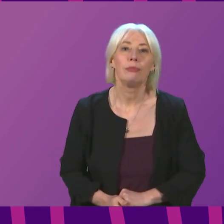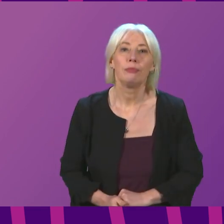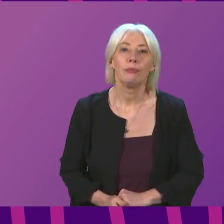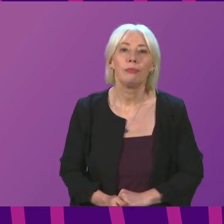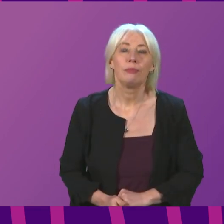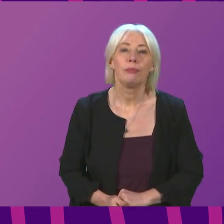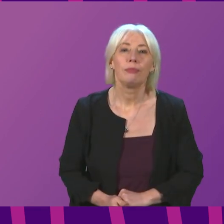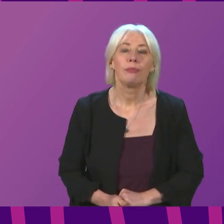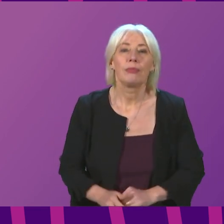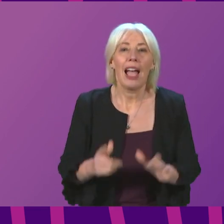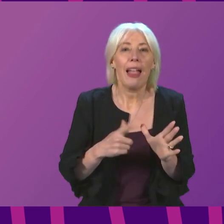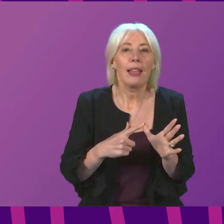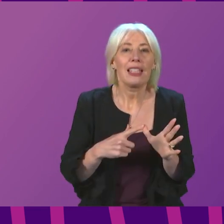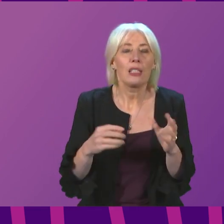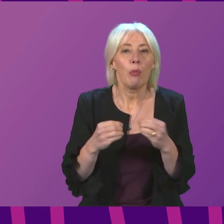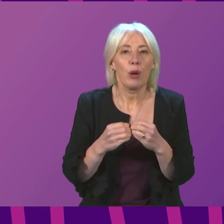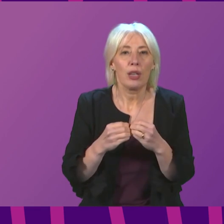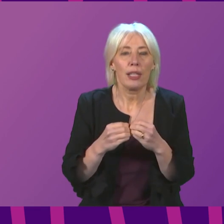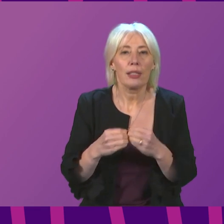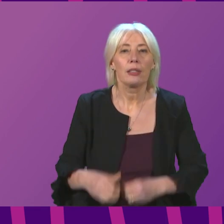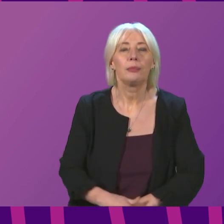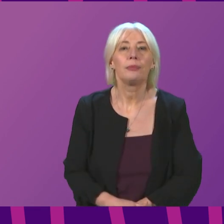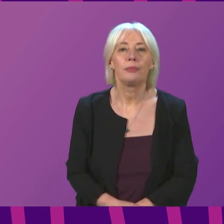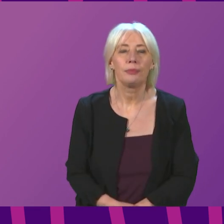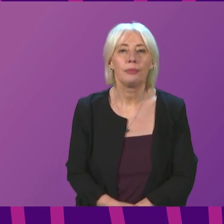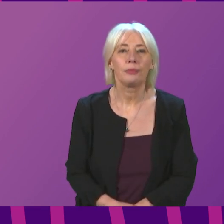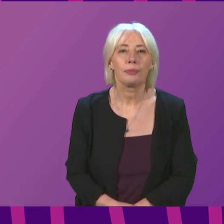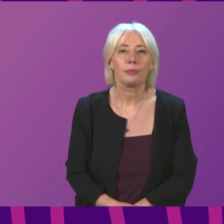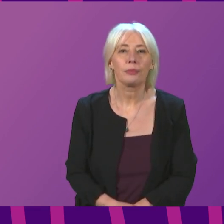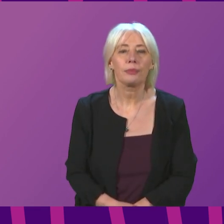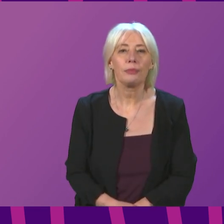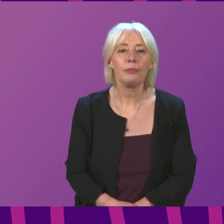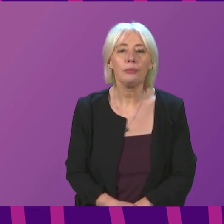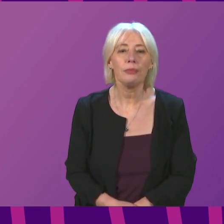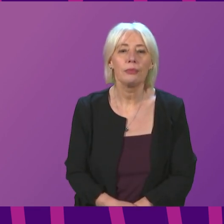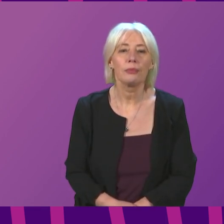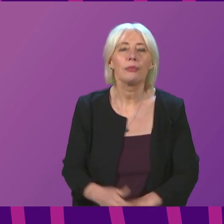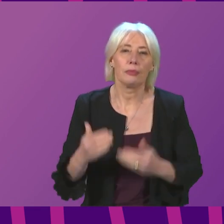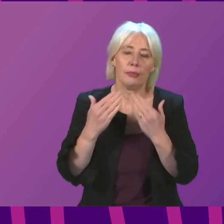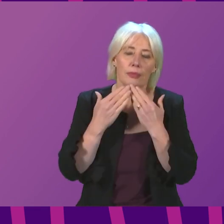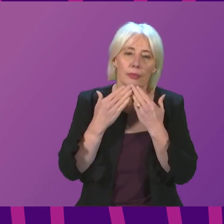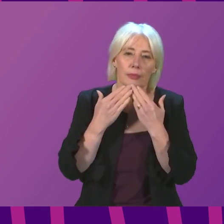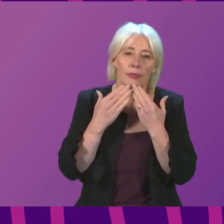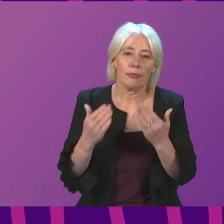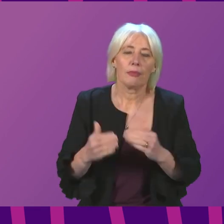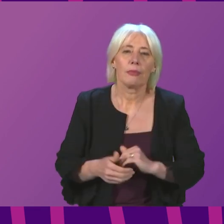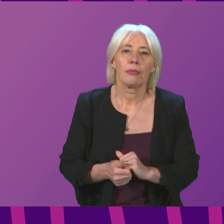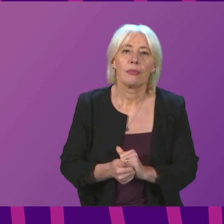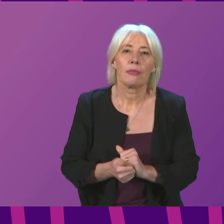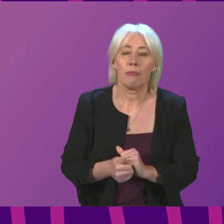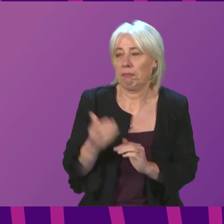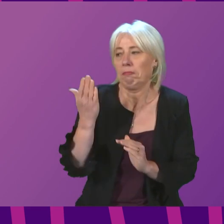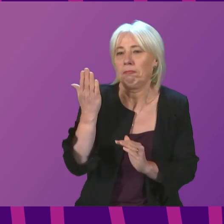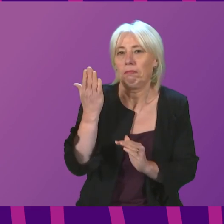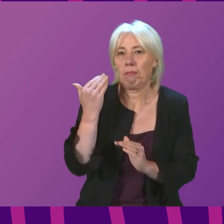I call Alexander Burnett to be followed by Stephanie Callaghan. Thank you, Presiding Officer. Over the past